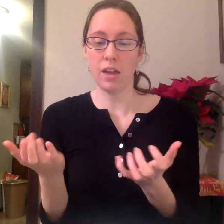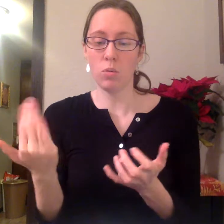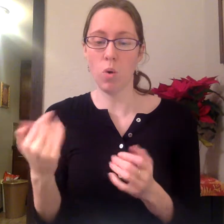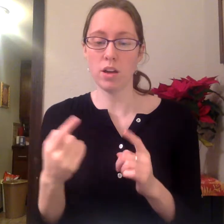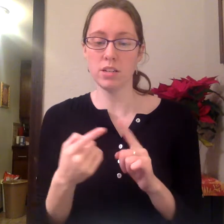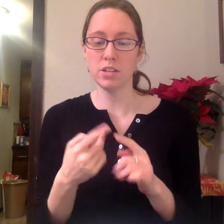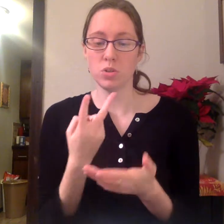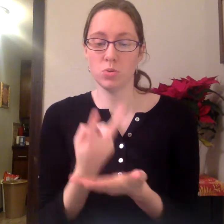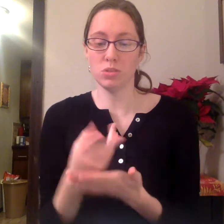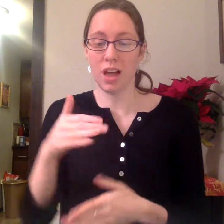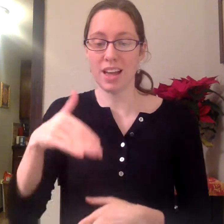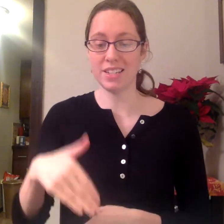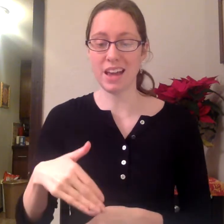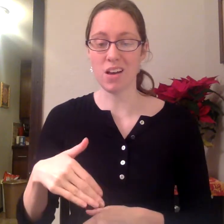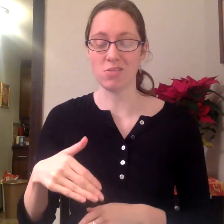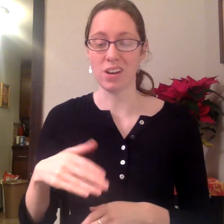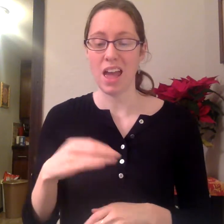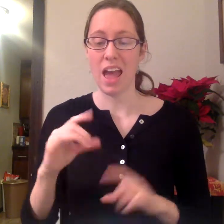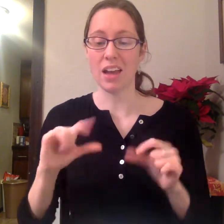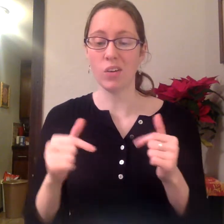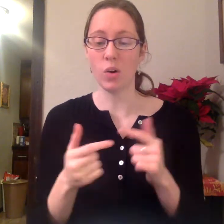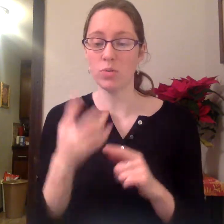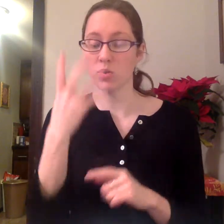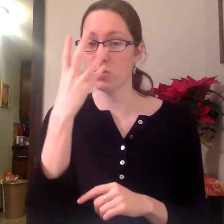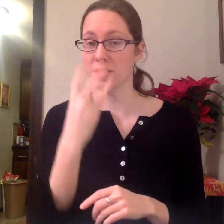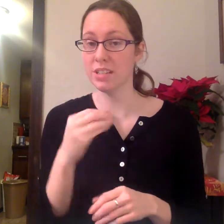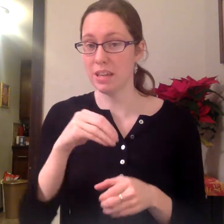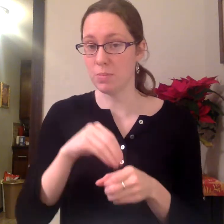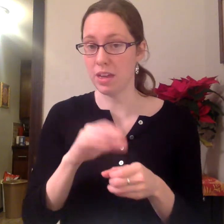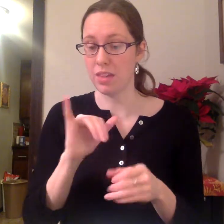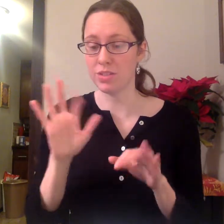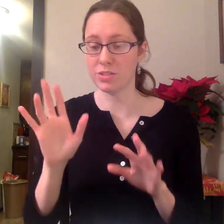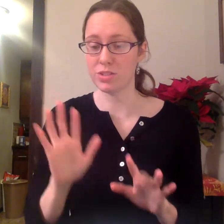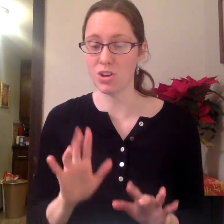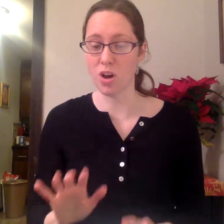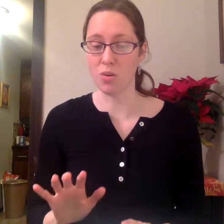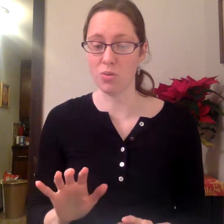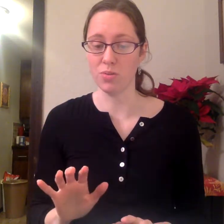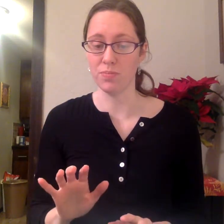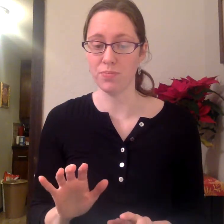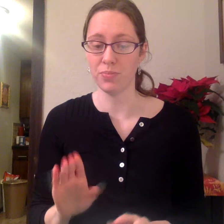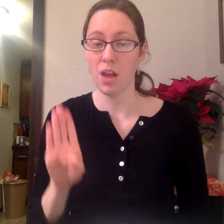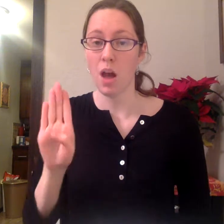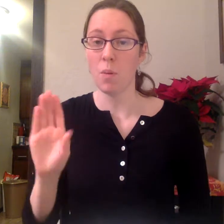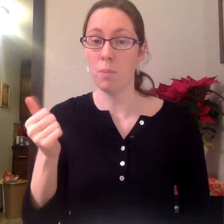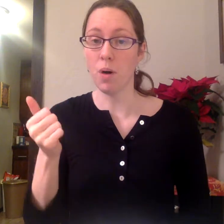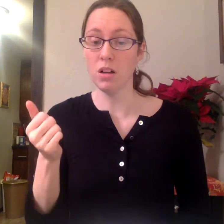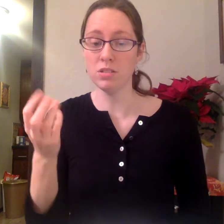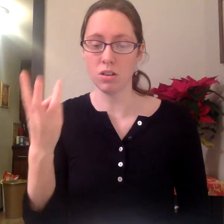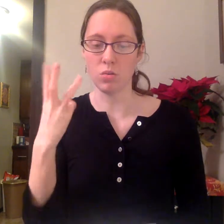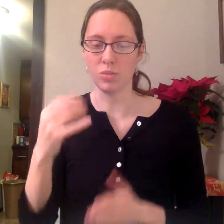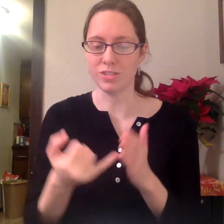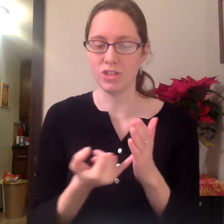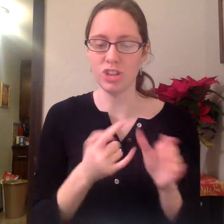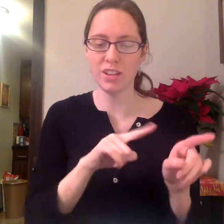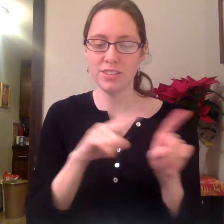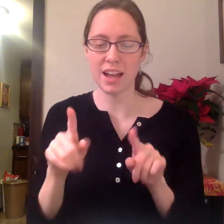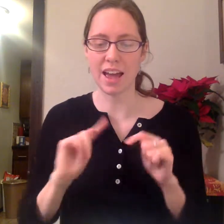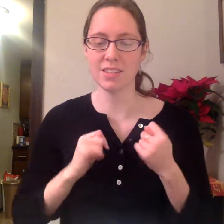wanted to lie down and go to sleep in the snow. Balto was just as